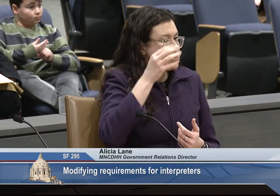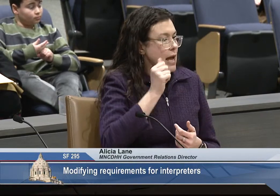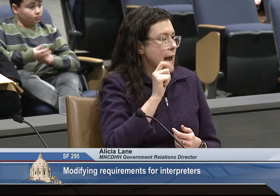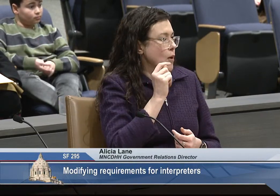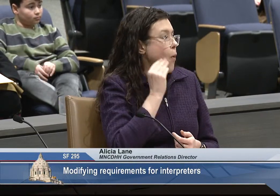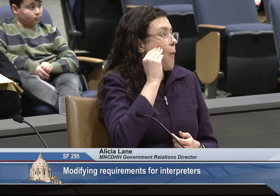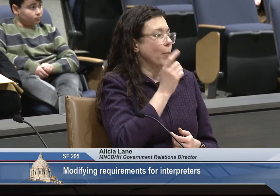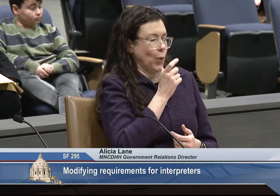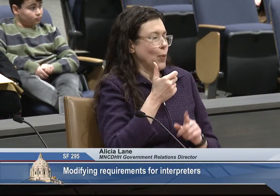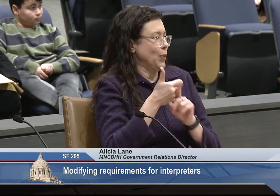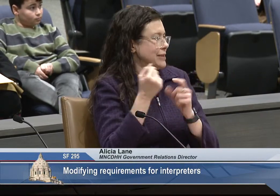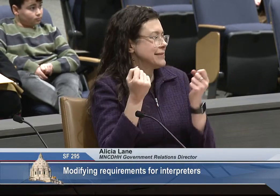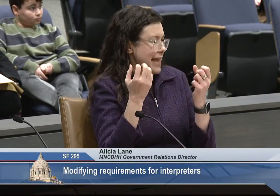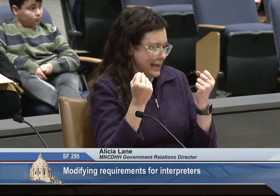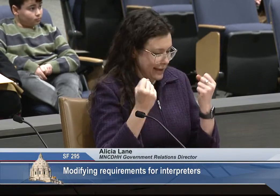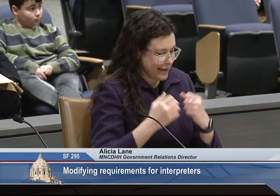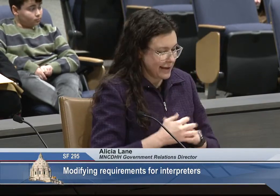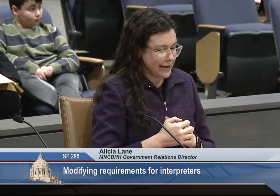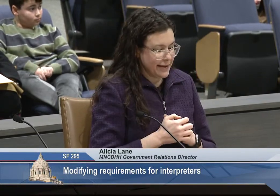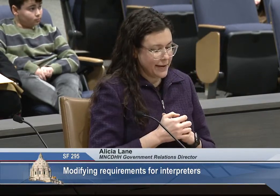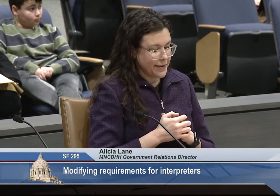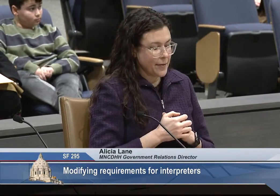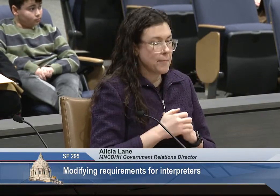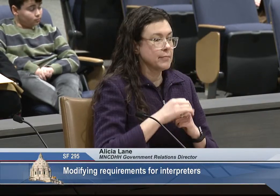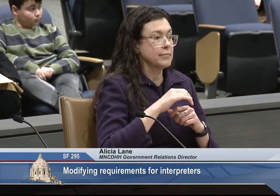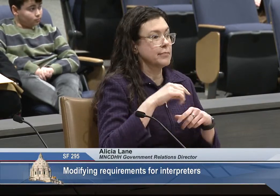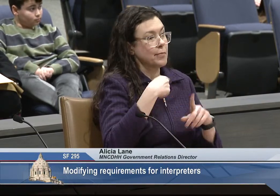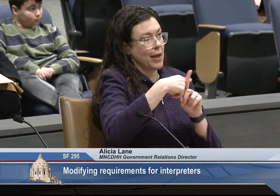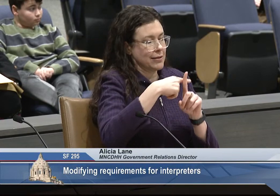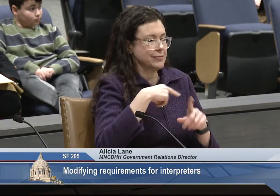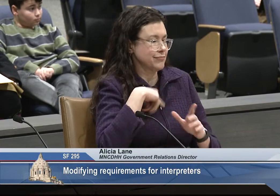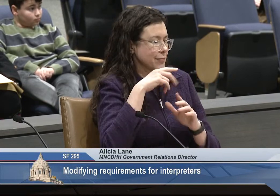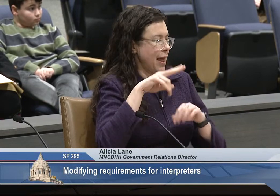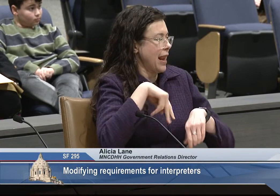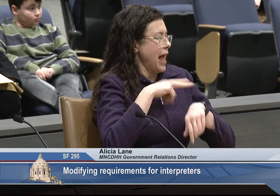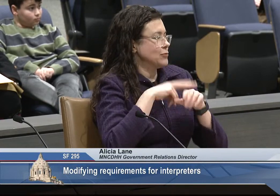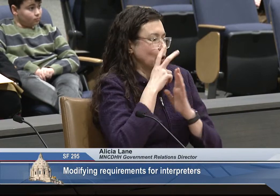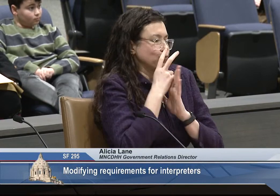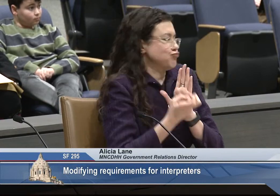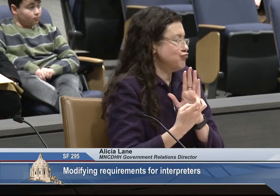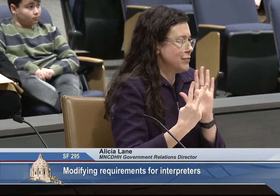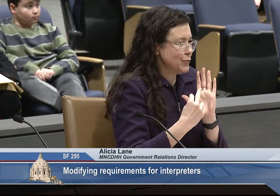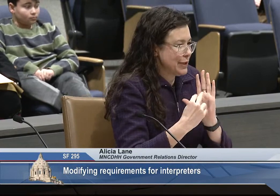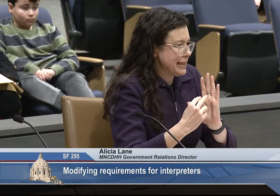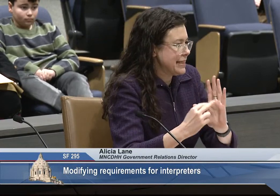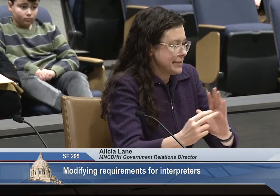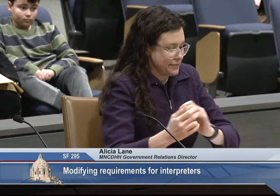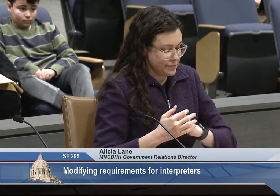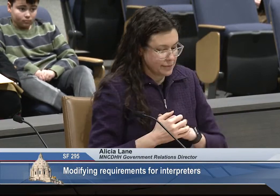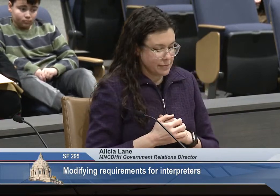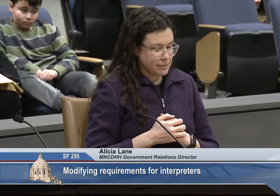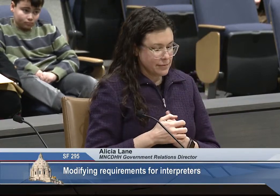Fortunately, I had parents at home who signed, along with a natural affinity for reading.